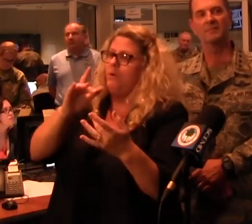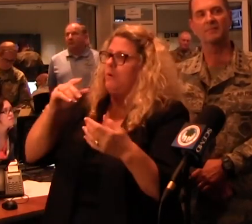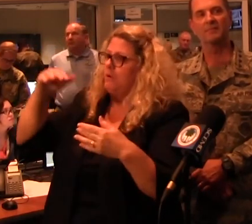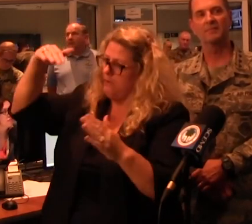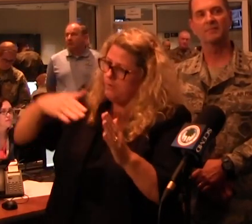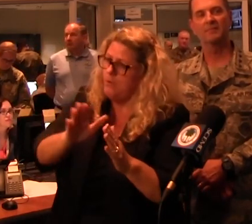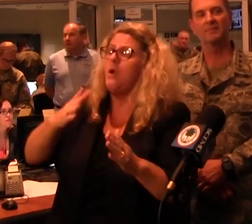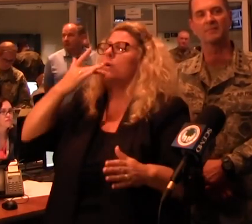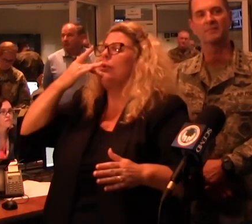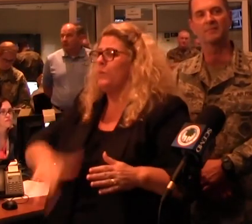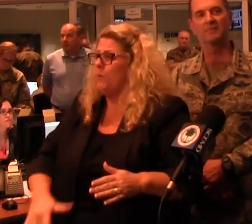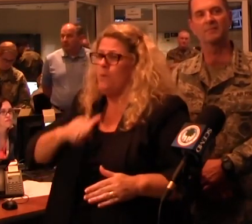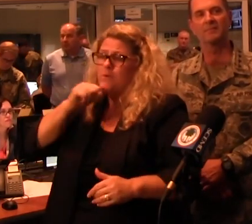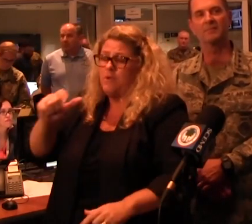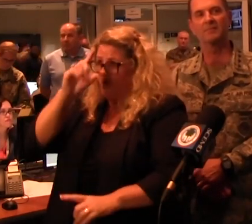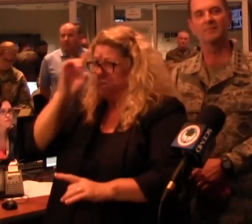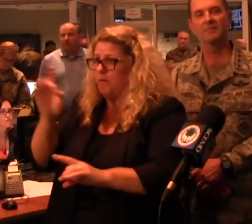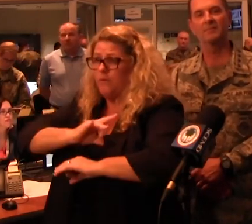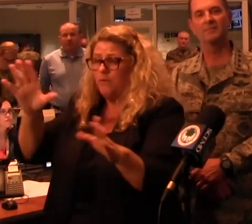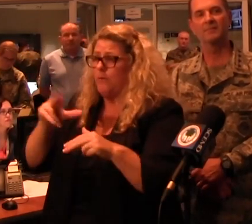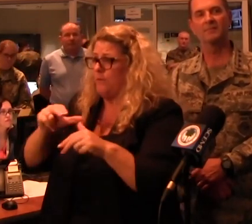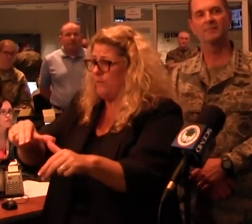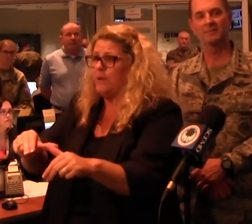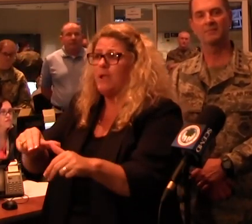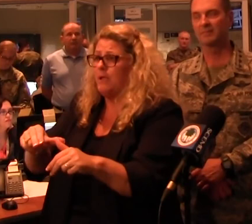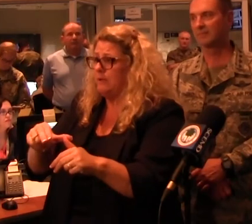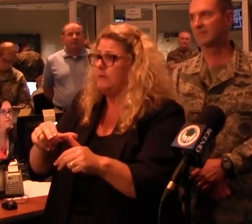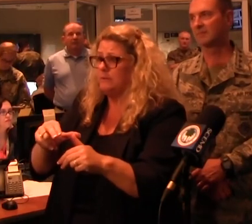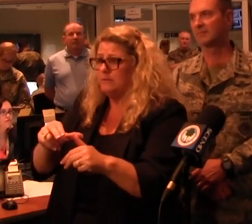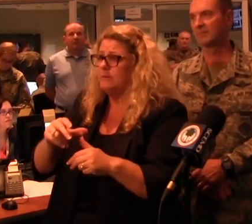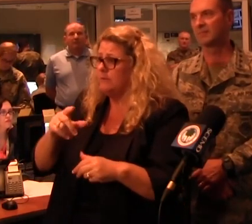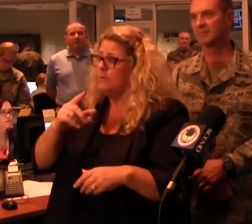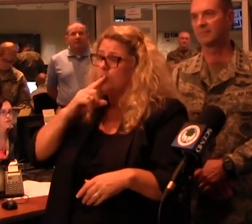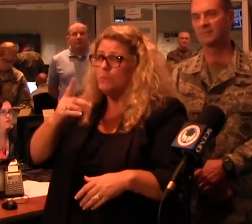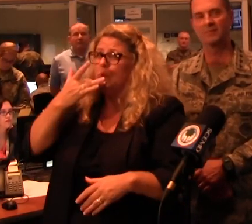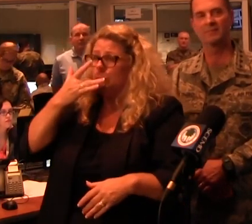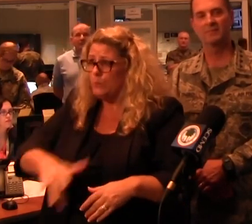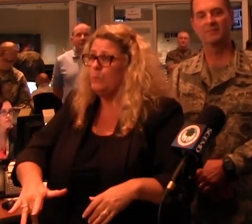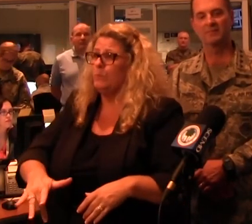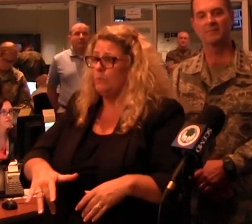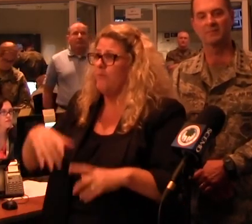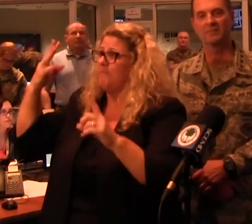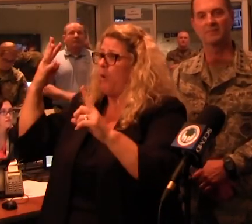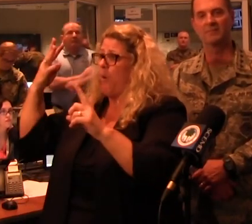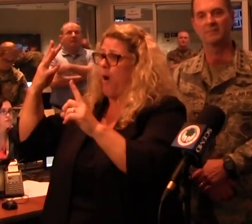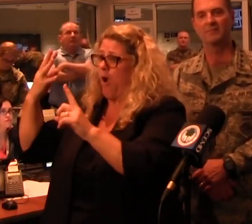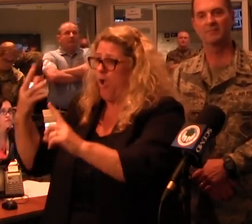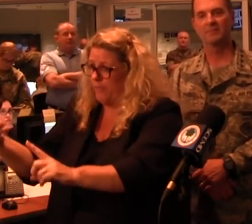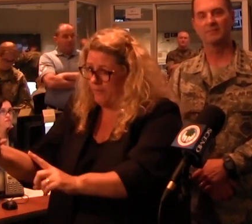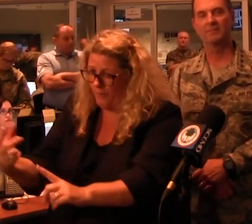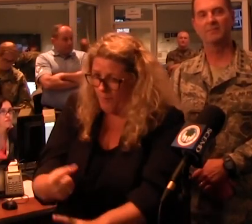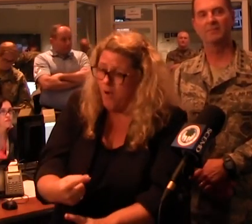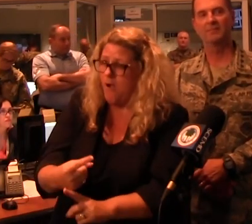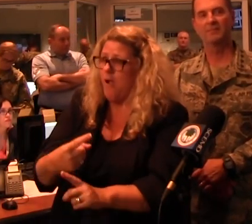any stronger than it was. It was strong enough. And we're glad that we didn't yet get the direct landfall